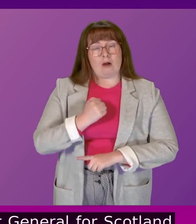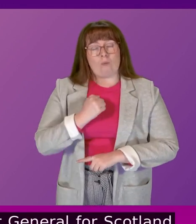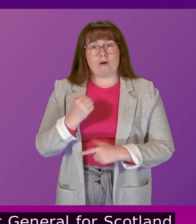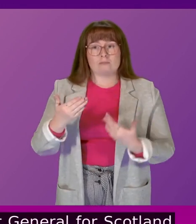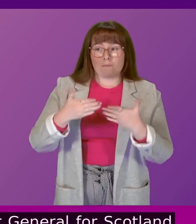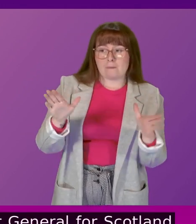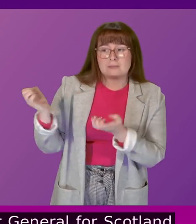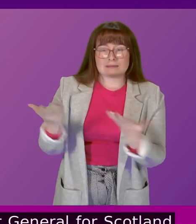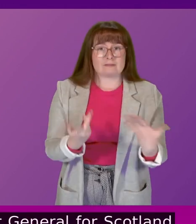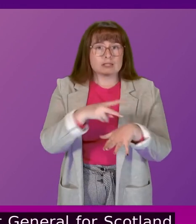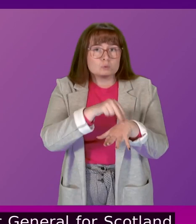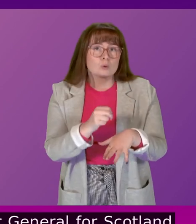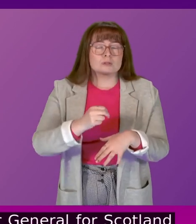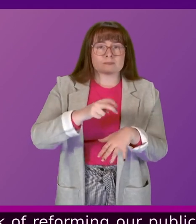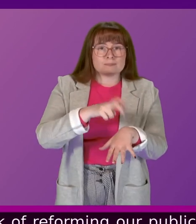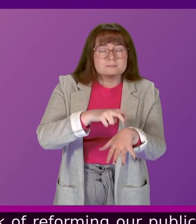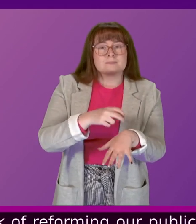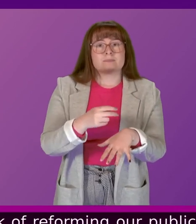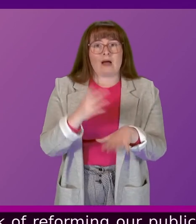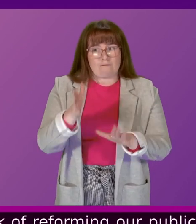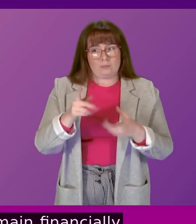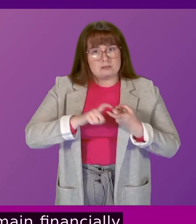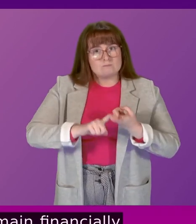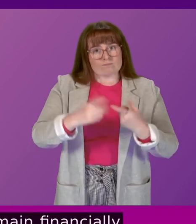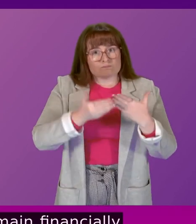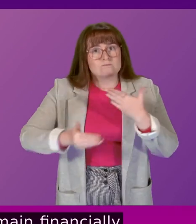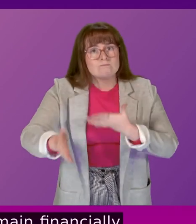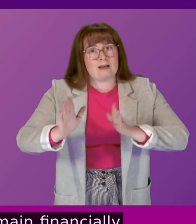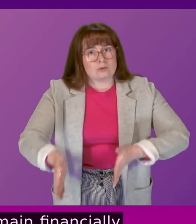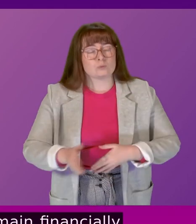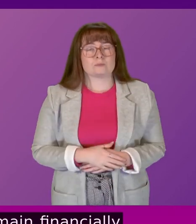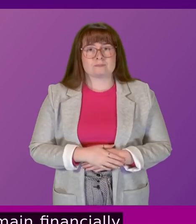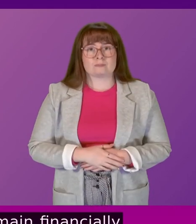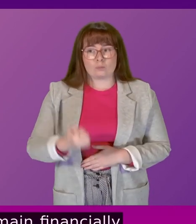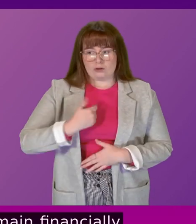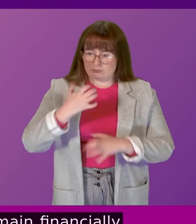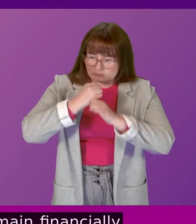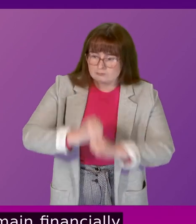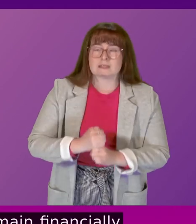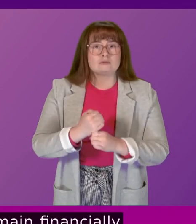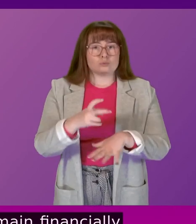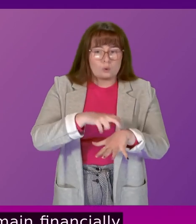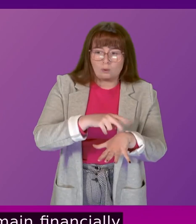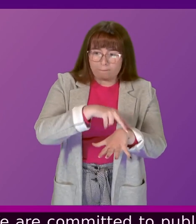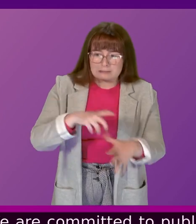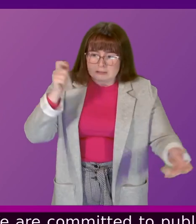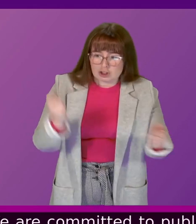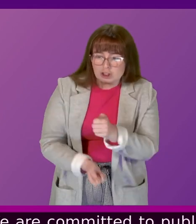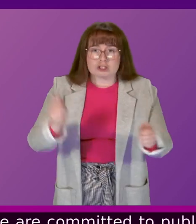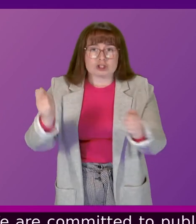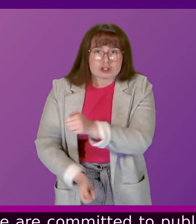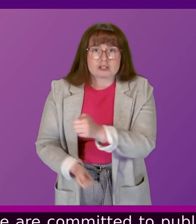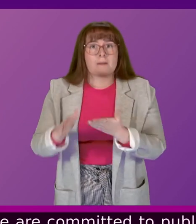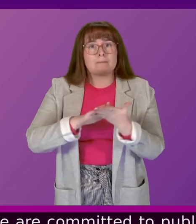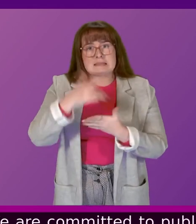to ensure they remain financially sustainable in the long term. We are committed to public service reform that will help deliver fiscally